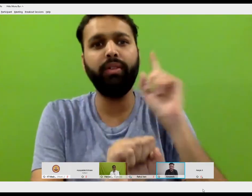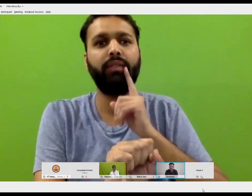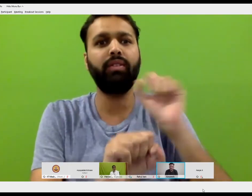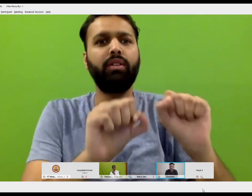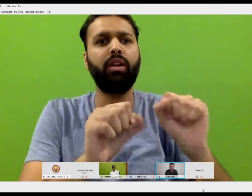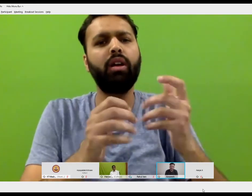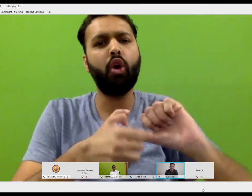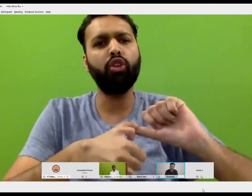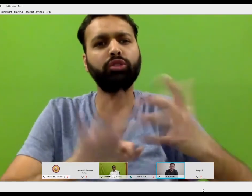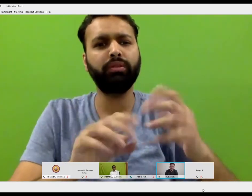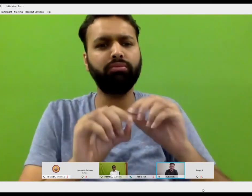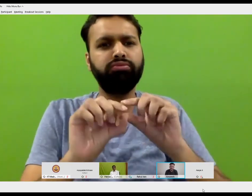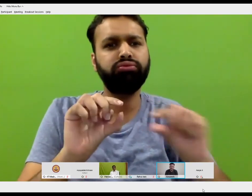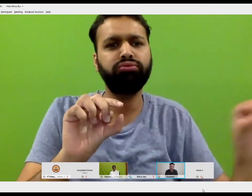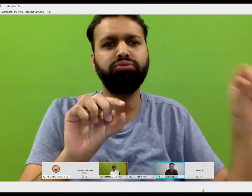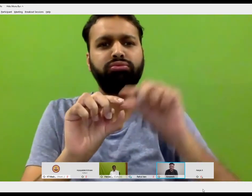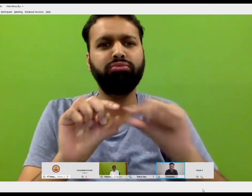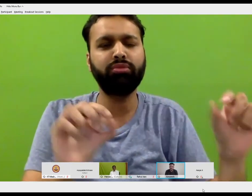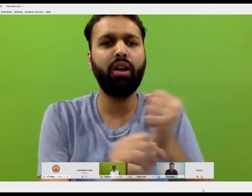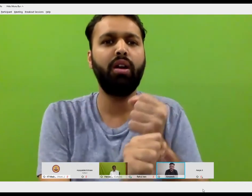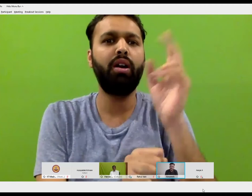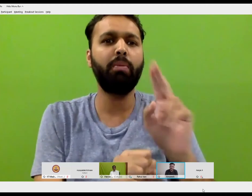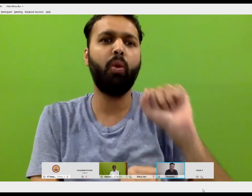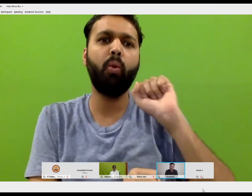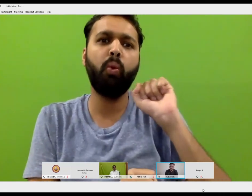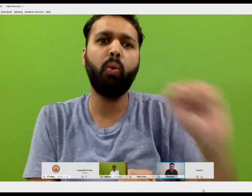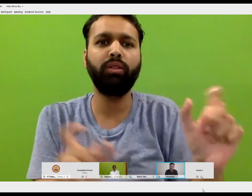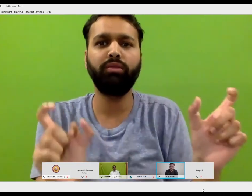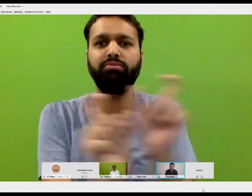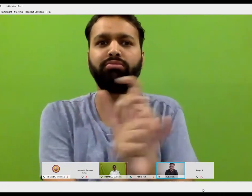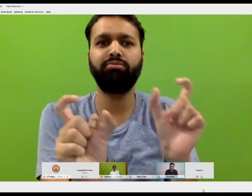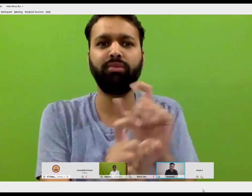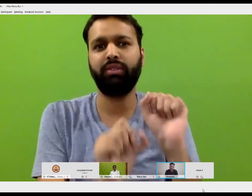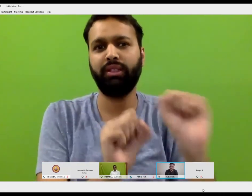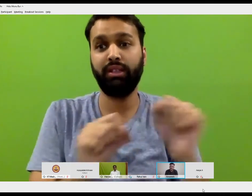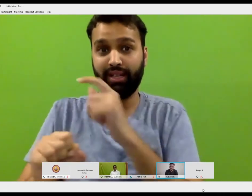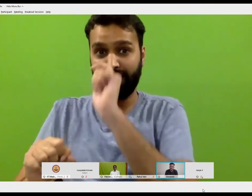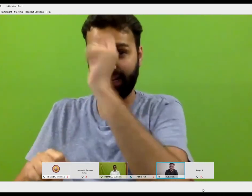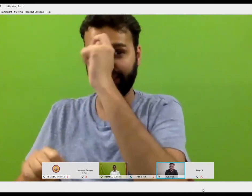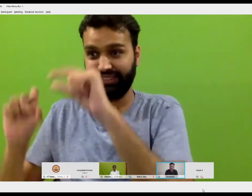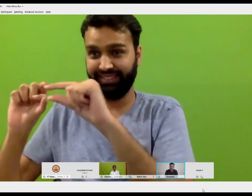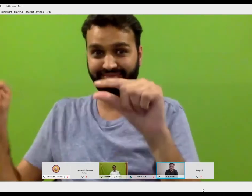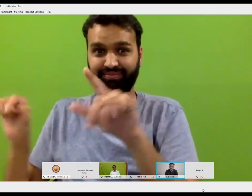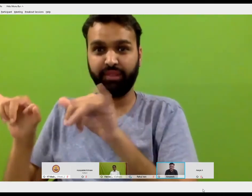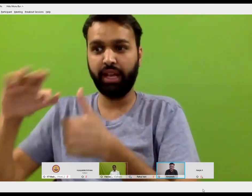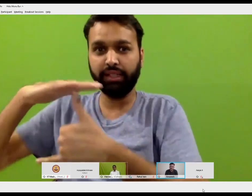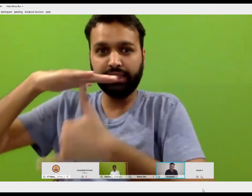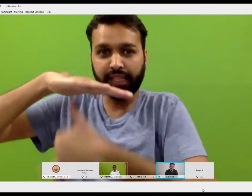form, tree, fold. So we can, you know, like use these, combine